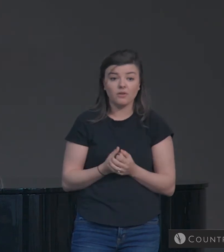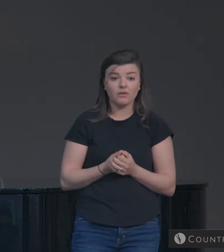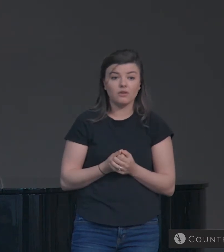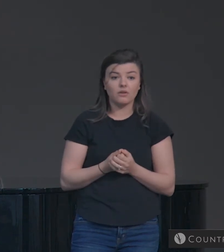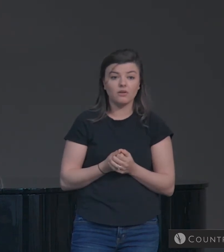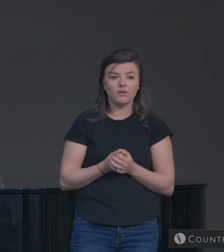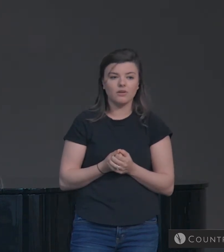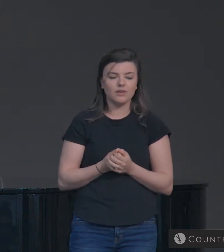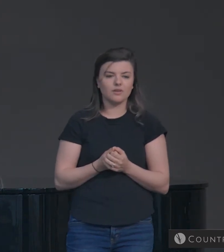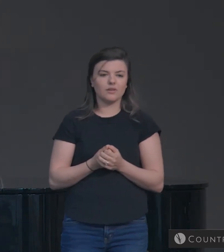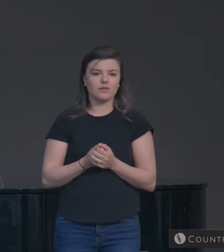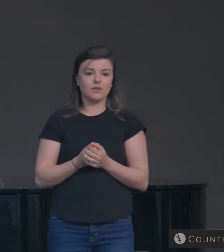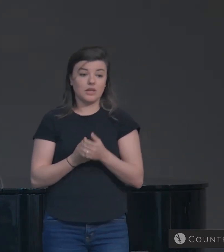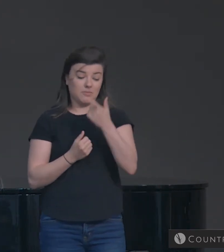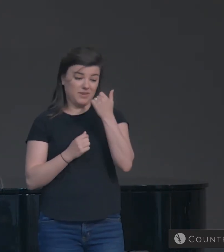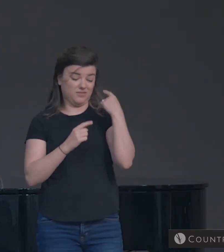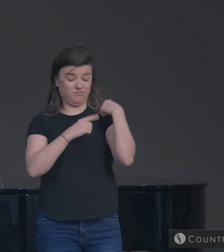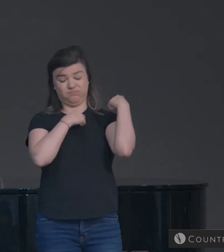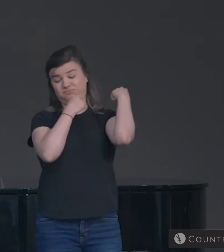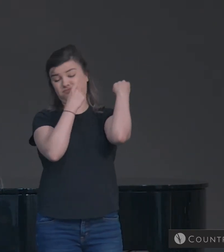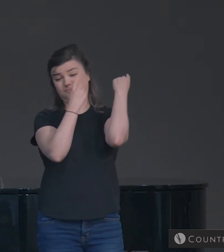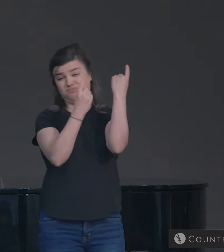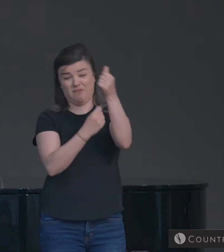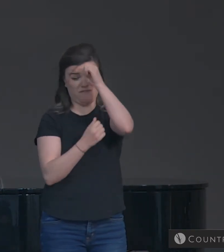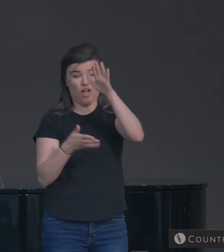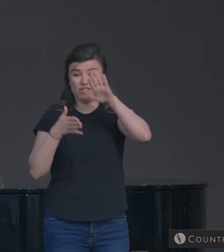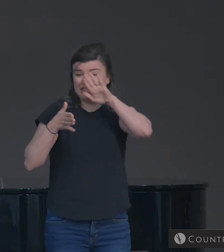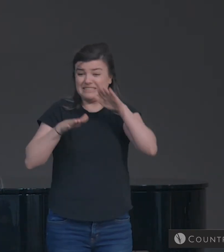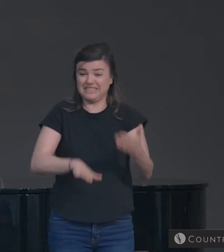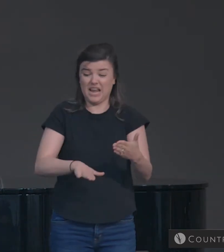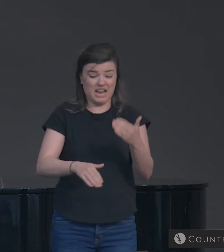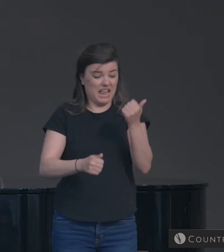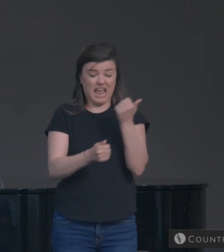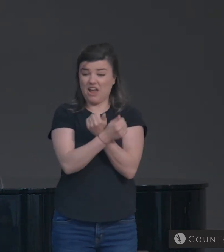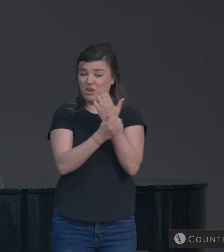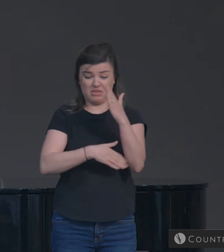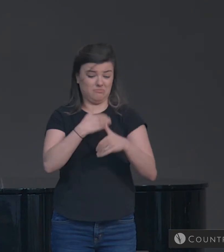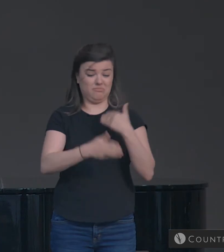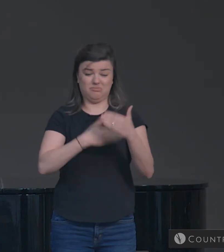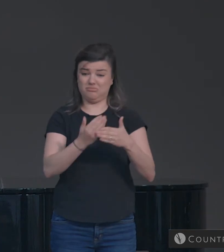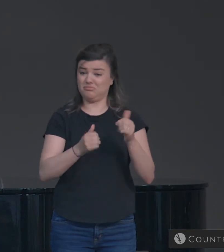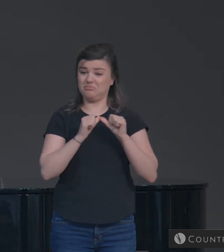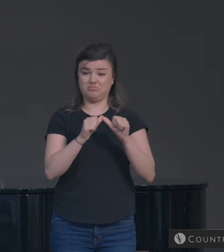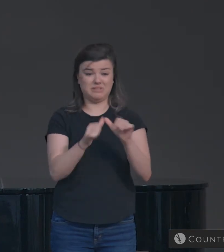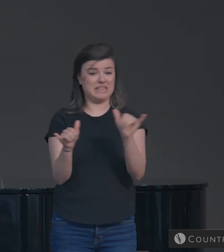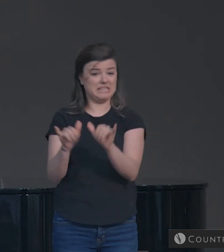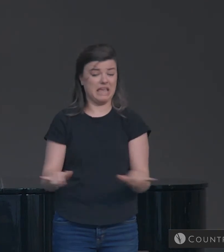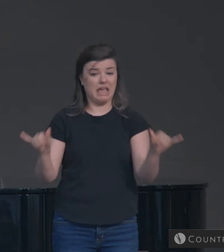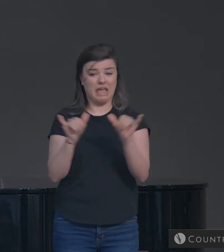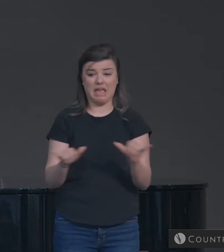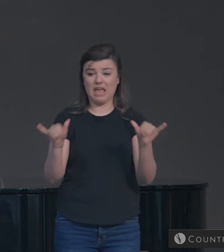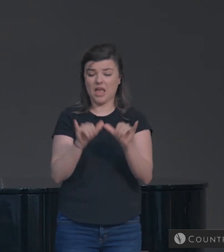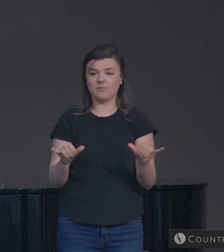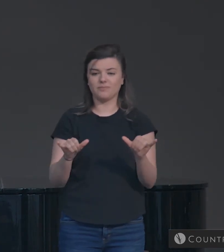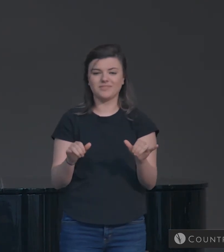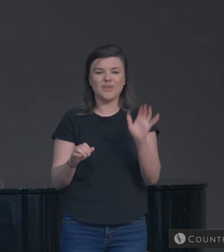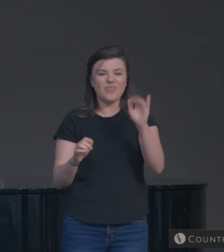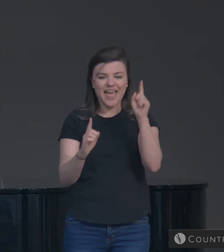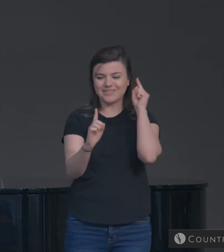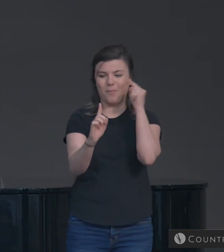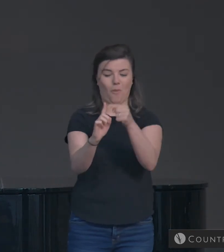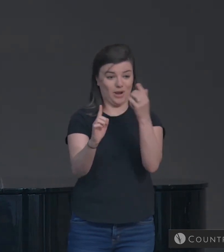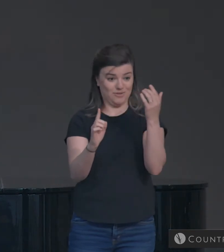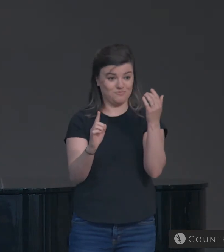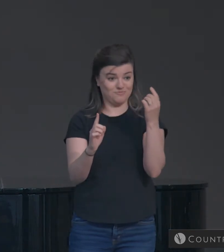For ever since the fathers fell asleep, all things are continuing as they were from the beginning of creation. That's the golden question, isn't it?